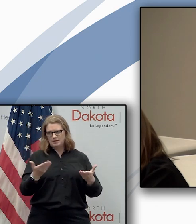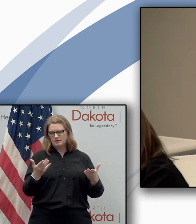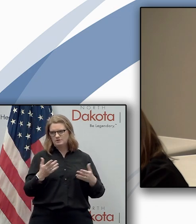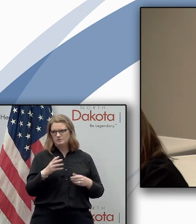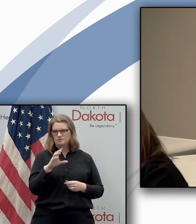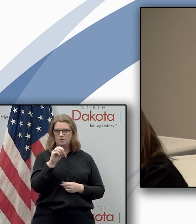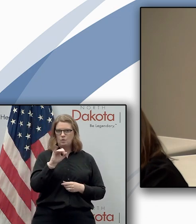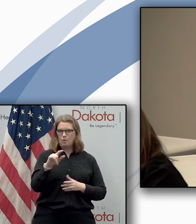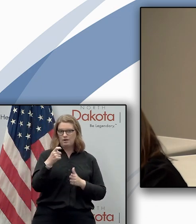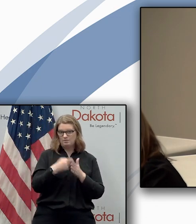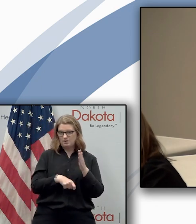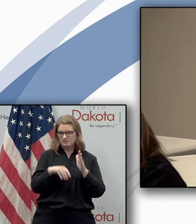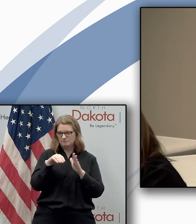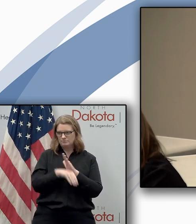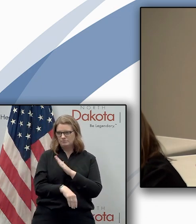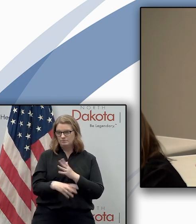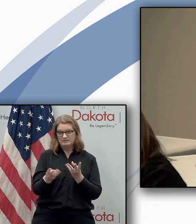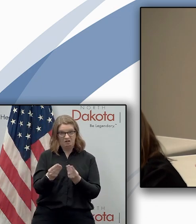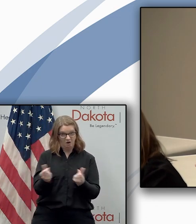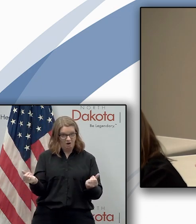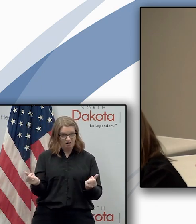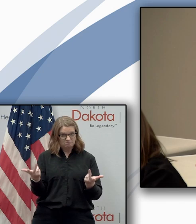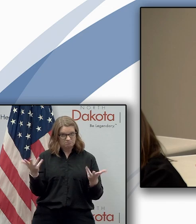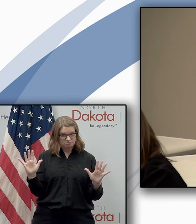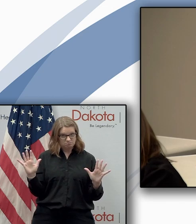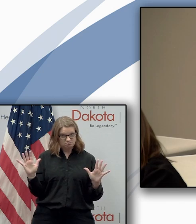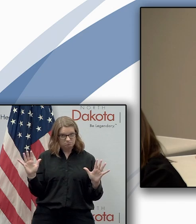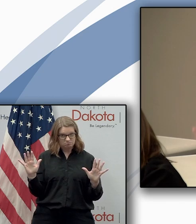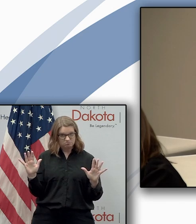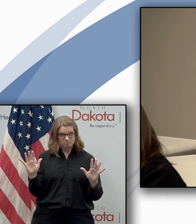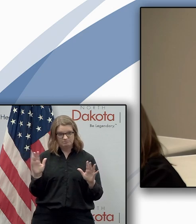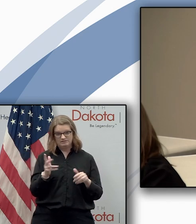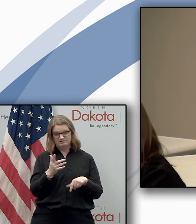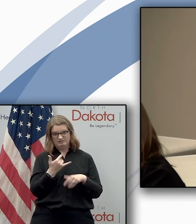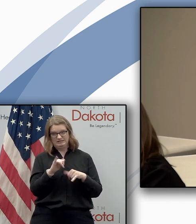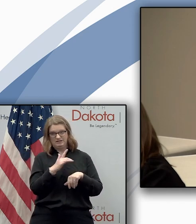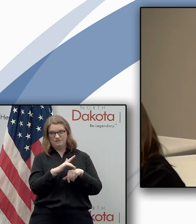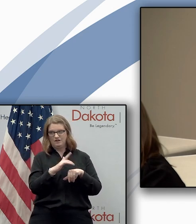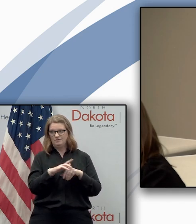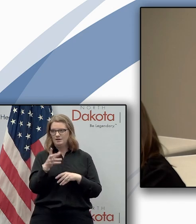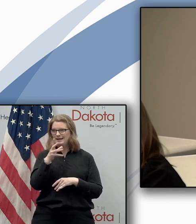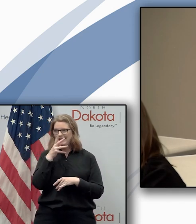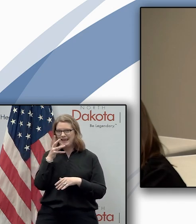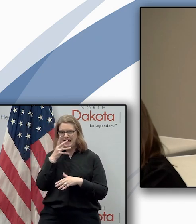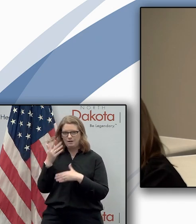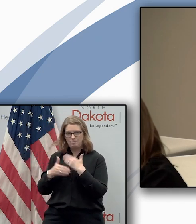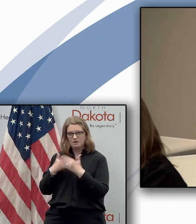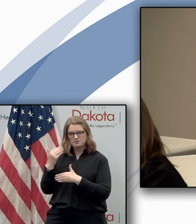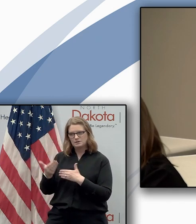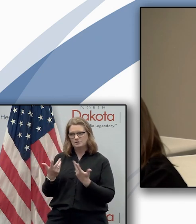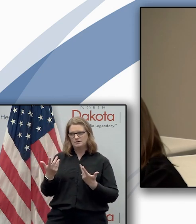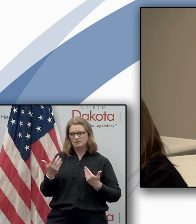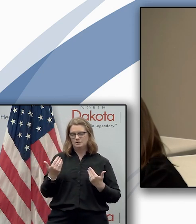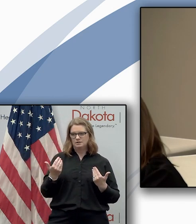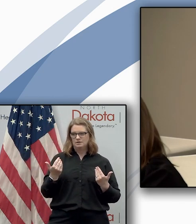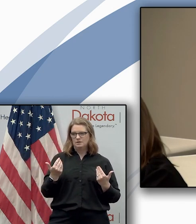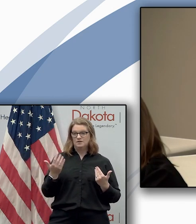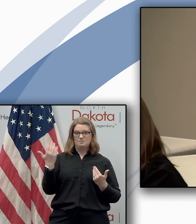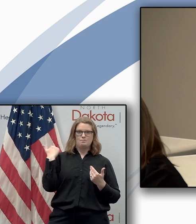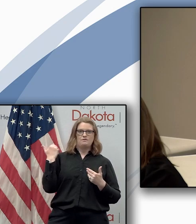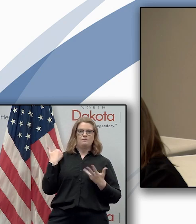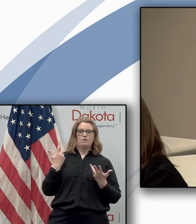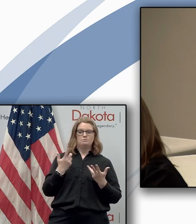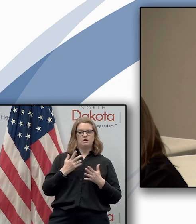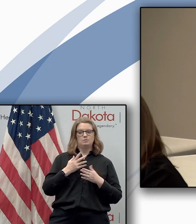price of oil has dropped out is that is that gone i mean is that still on the table do you same thing with egg processing any of those things that were sort of bubbling uh before